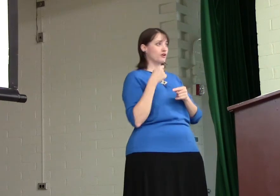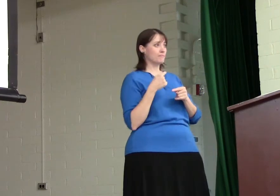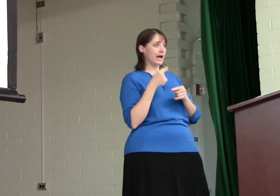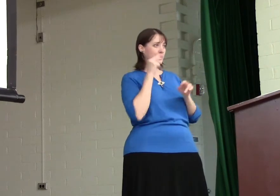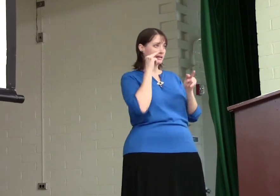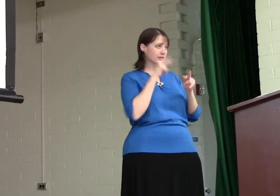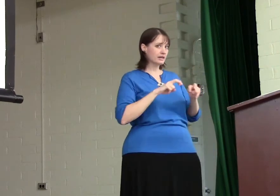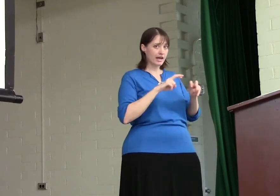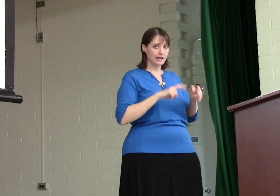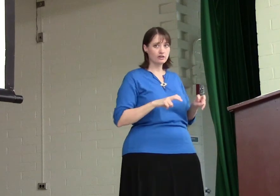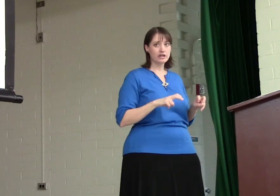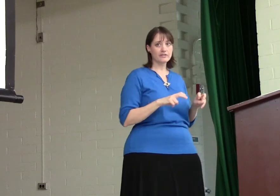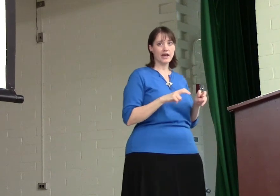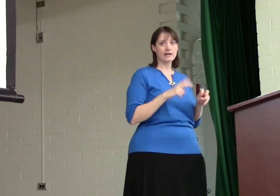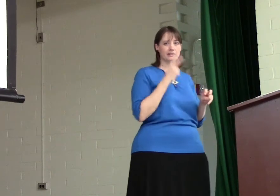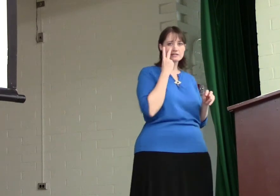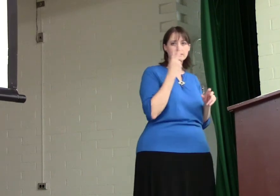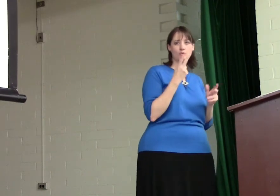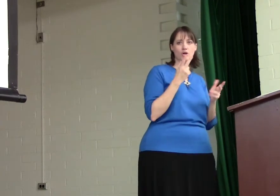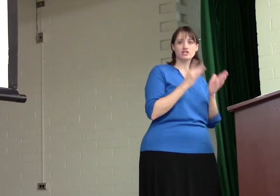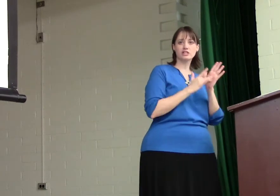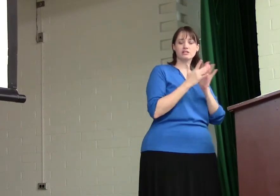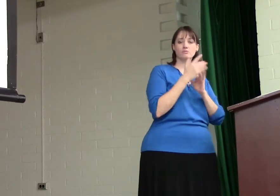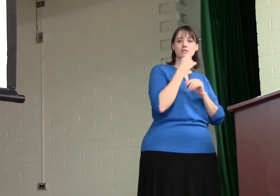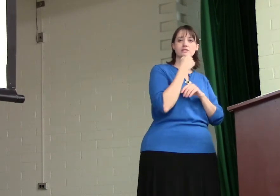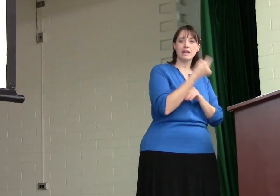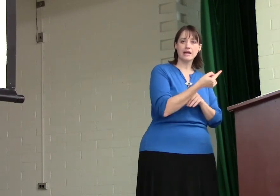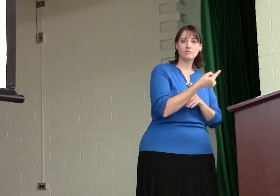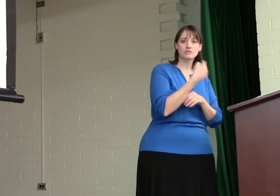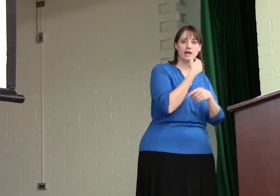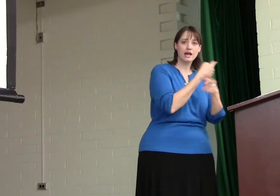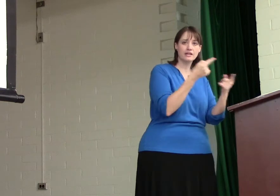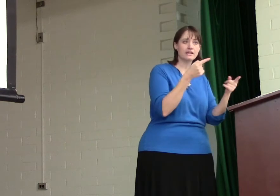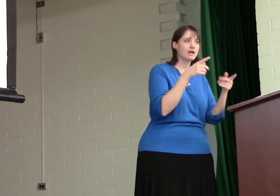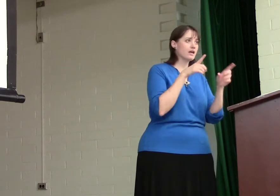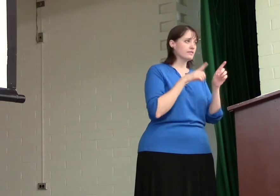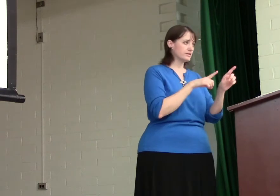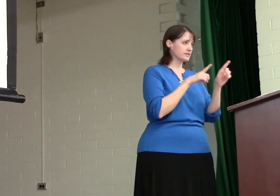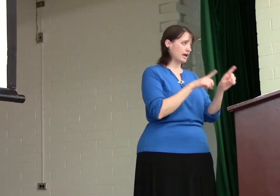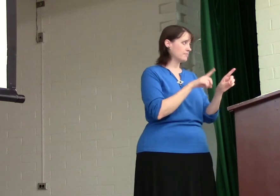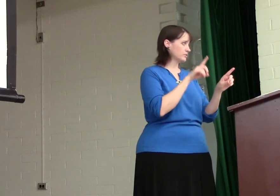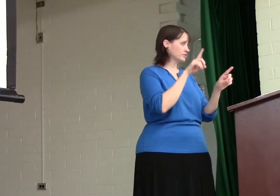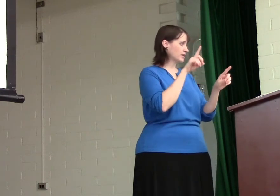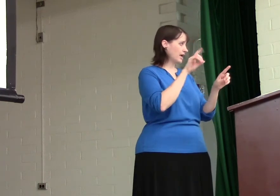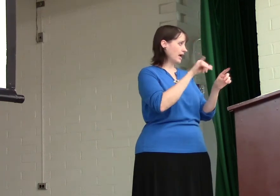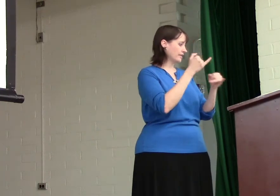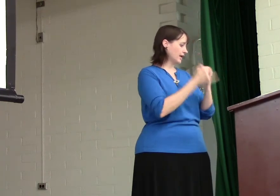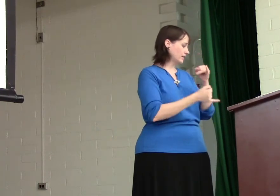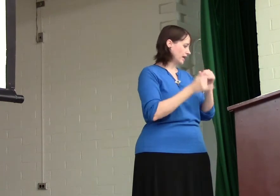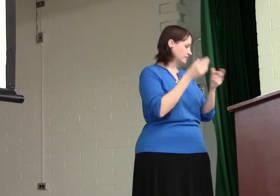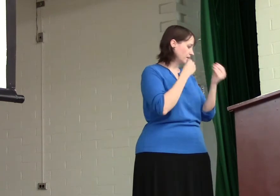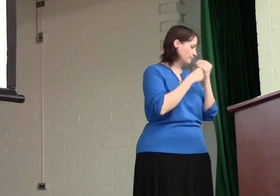go back and look at that and see what Jesus was saying, was telling the disciples at that Last Supper.